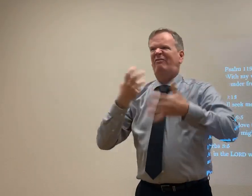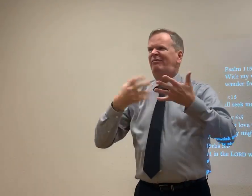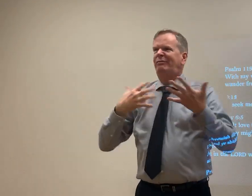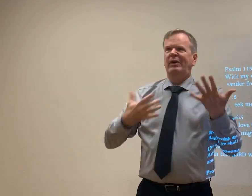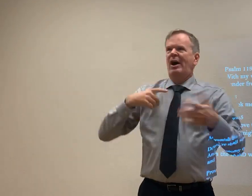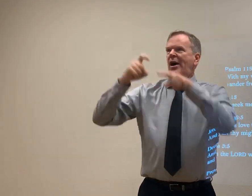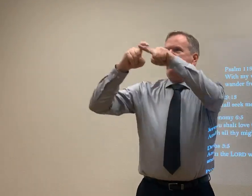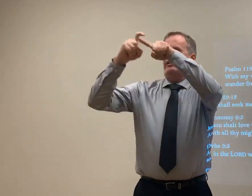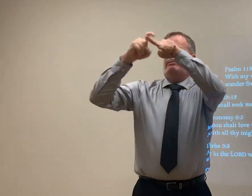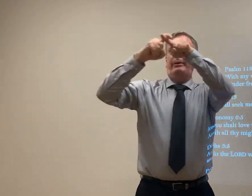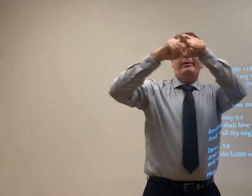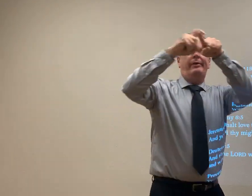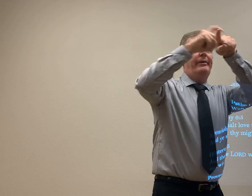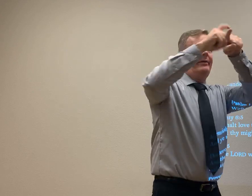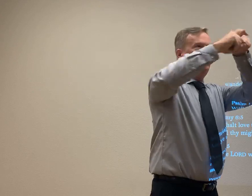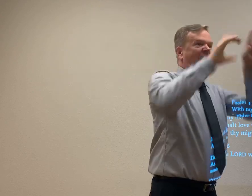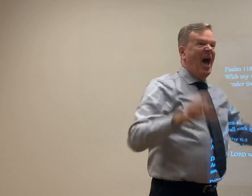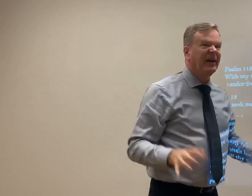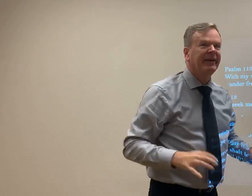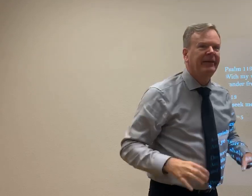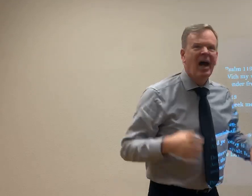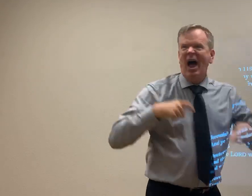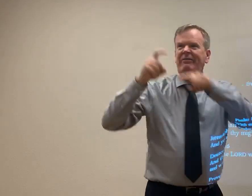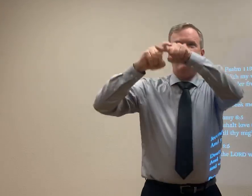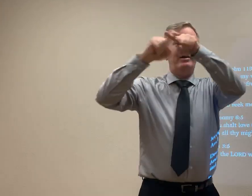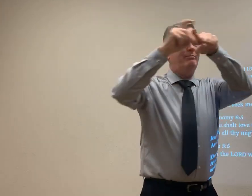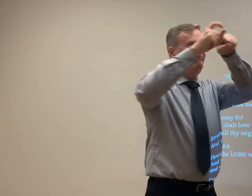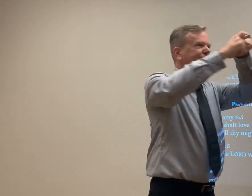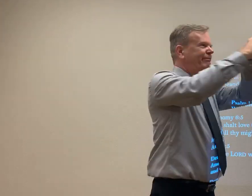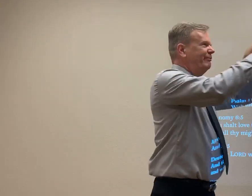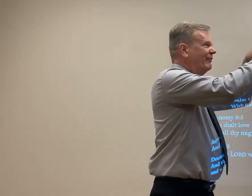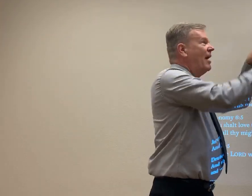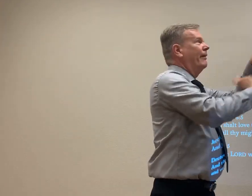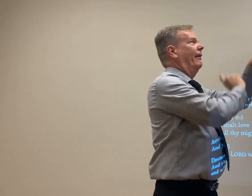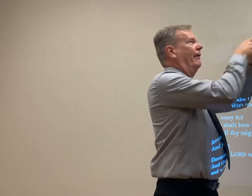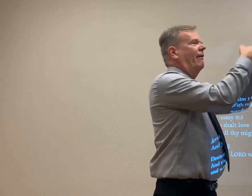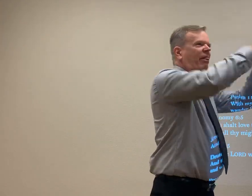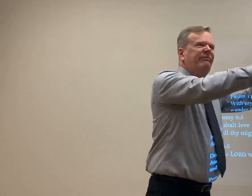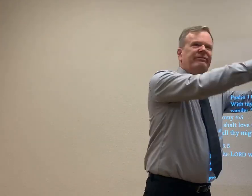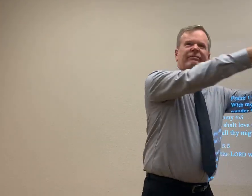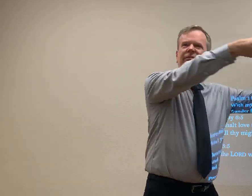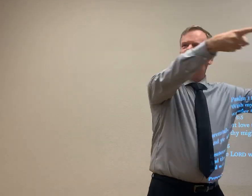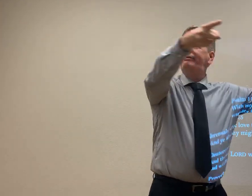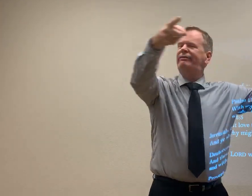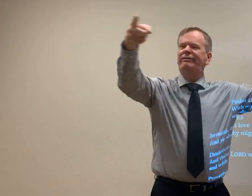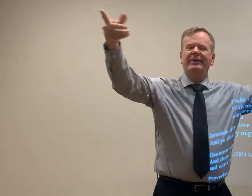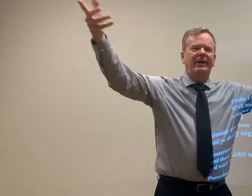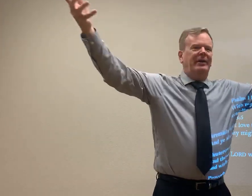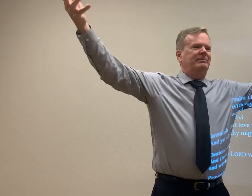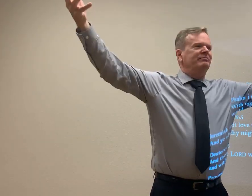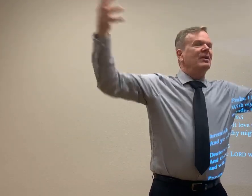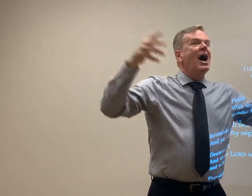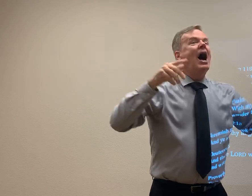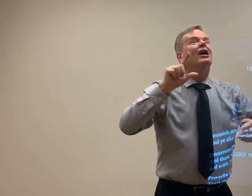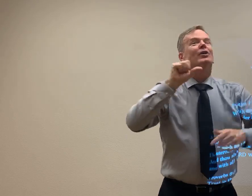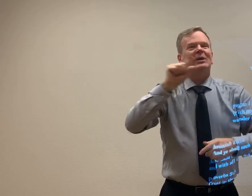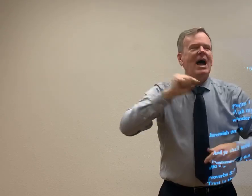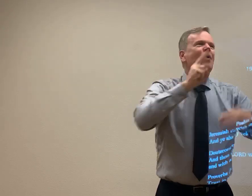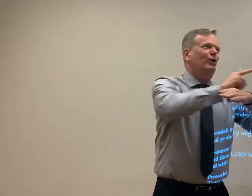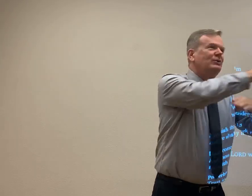in my, I have like, so many of them. I have so many PowerPoints that I'm not even done with because I feel like I had to change my lesson.